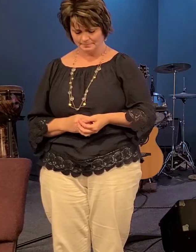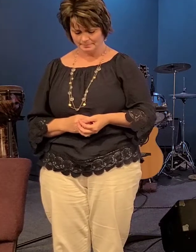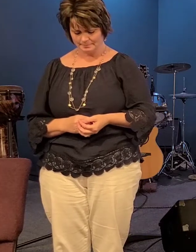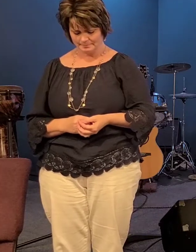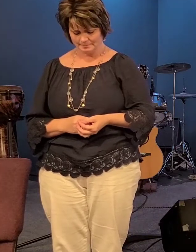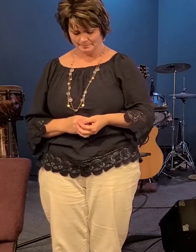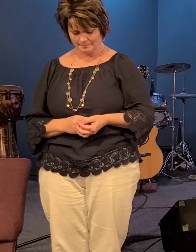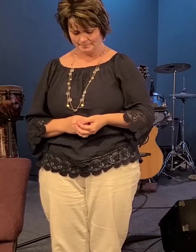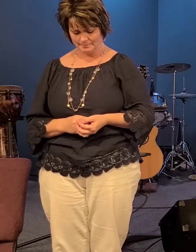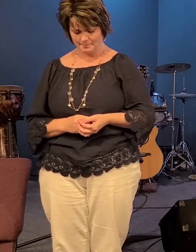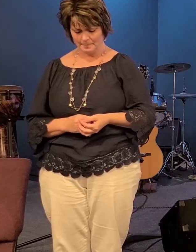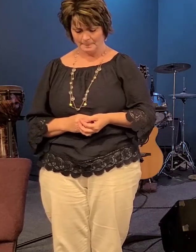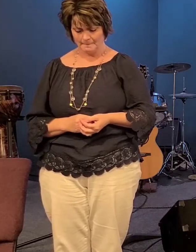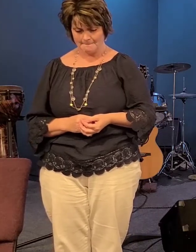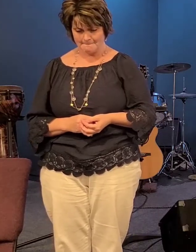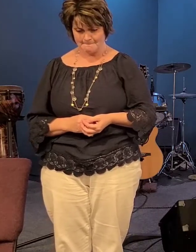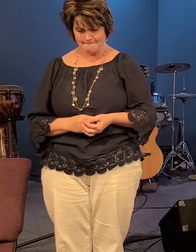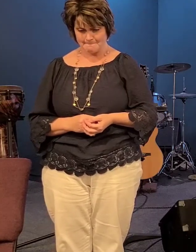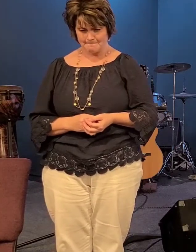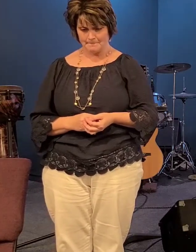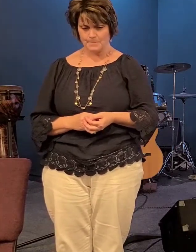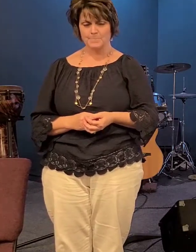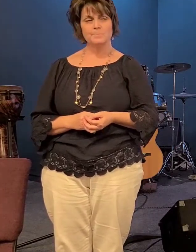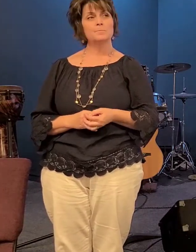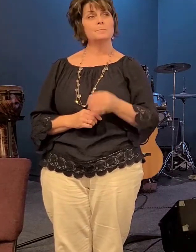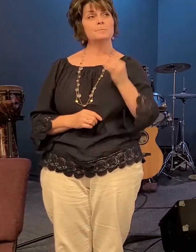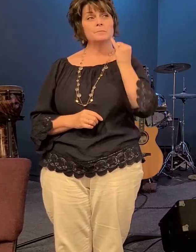if you're here this morning and you feel